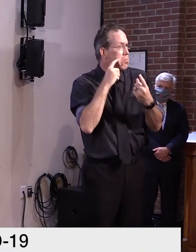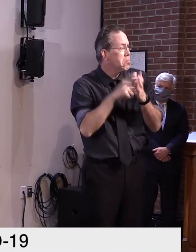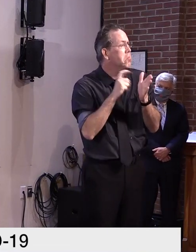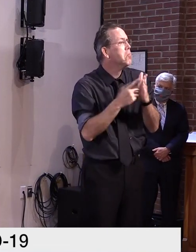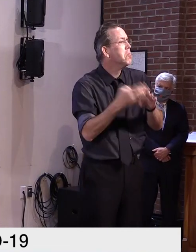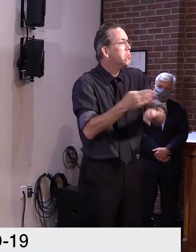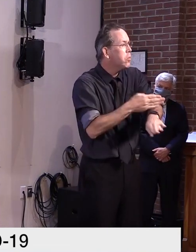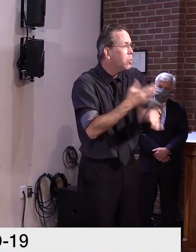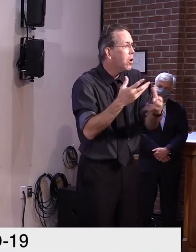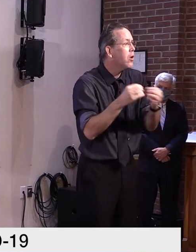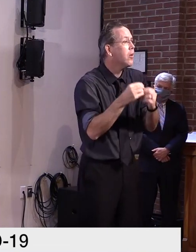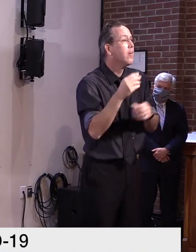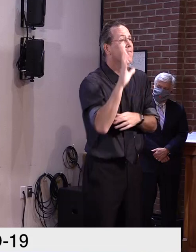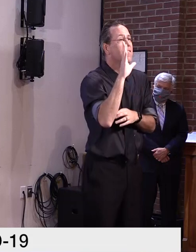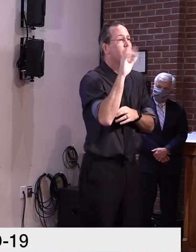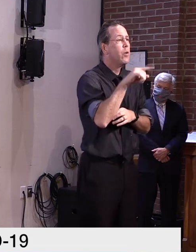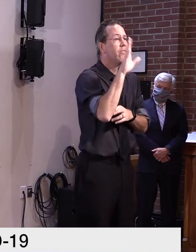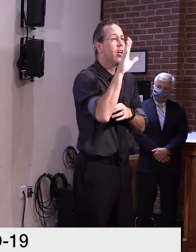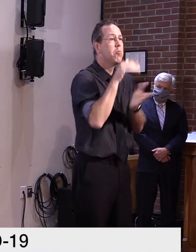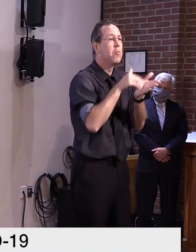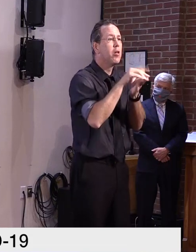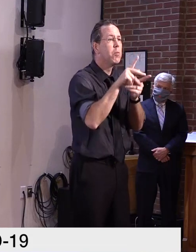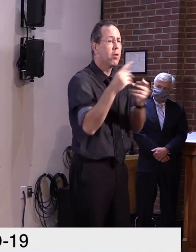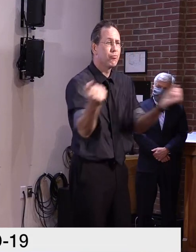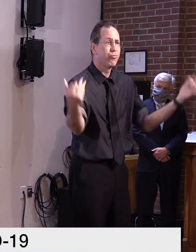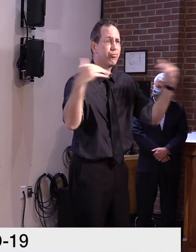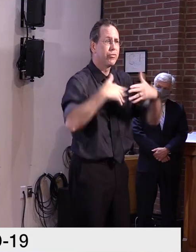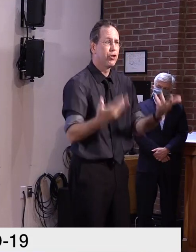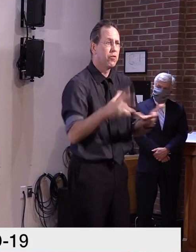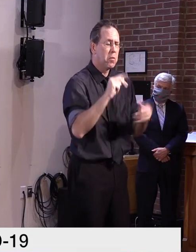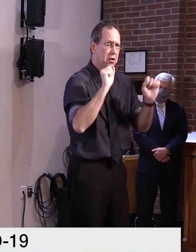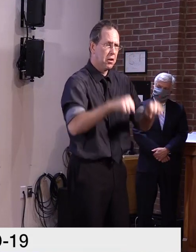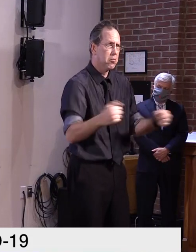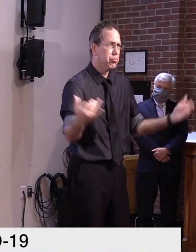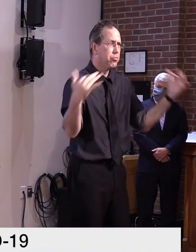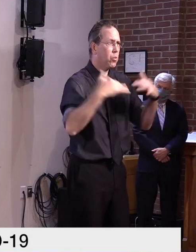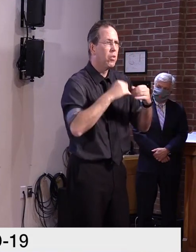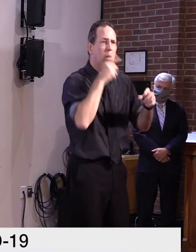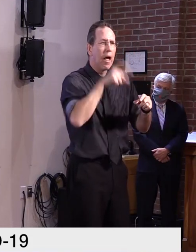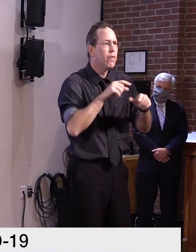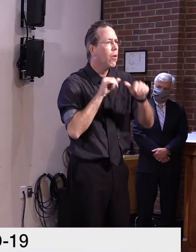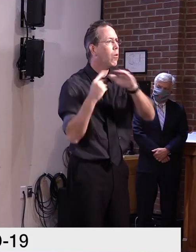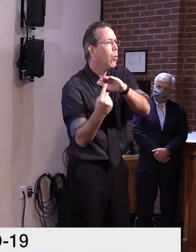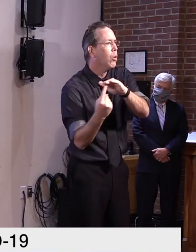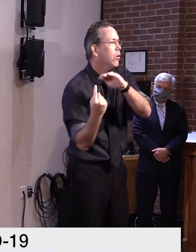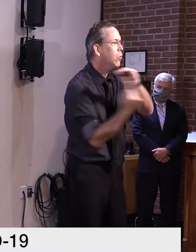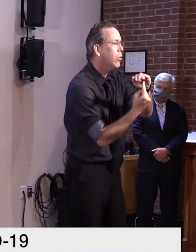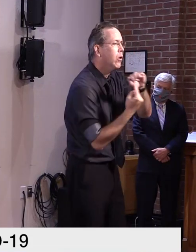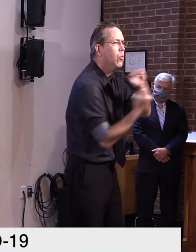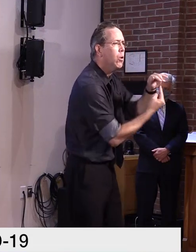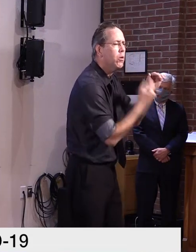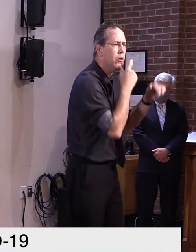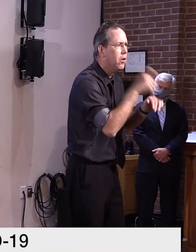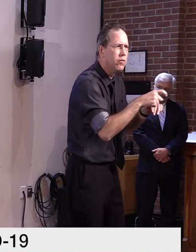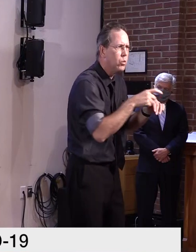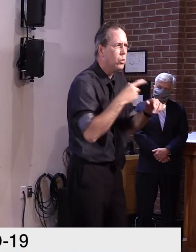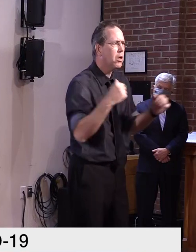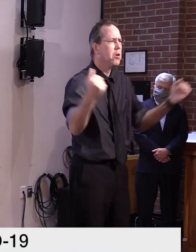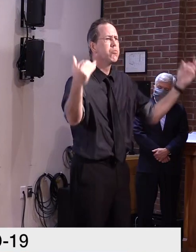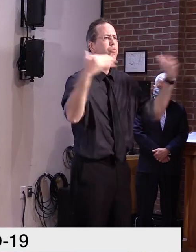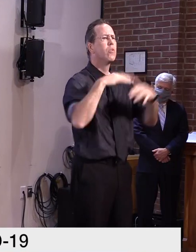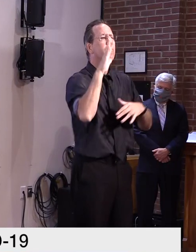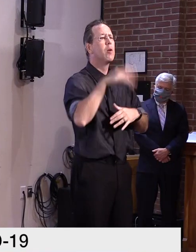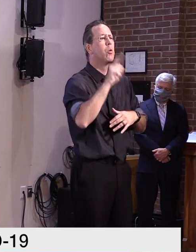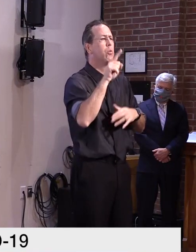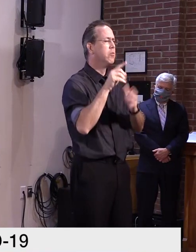.5 million individuals can now come to Vermont without a quarantine. That's up from 5.2 million last week, so an additional